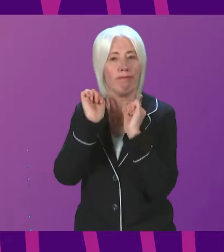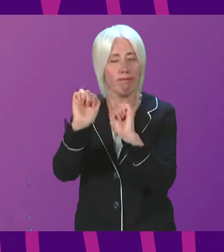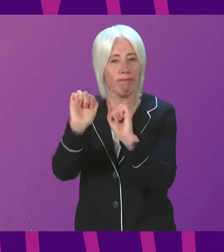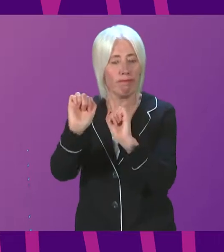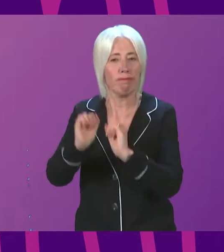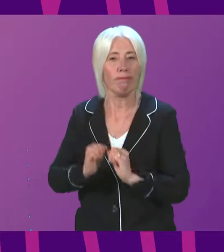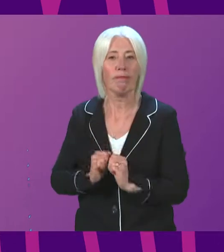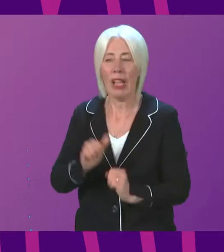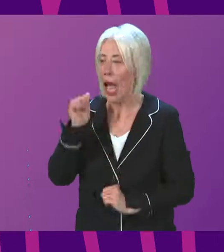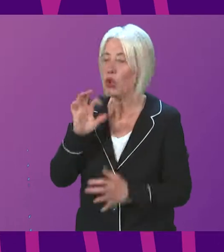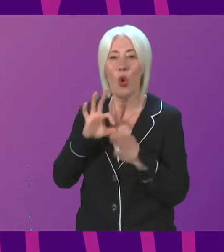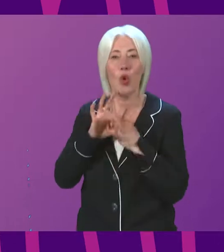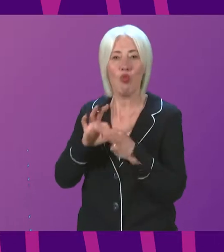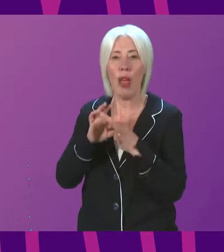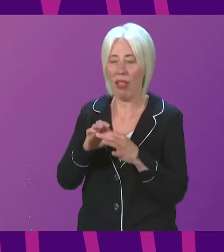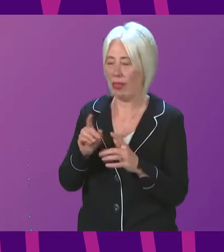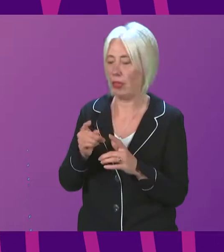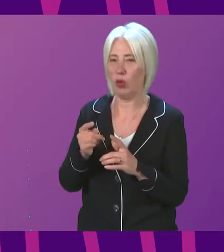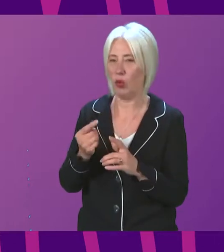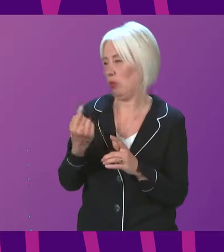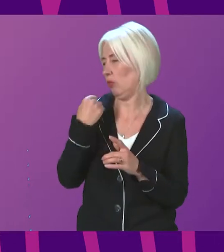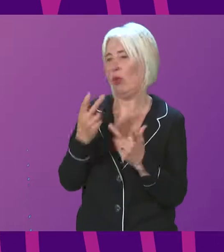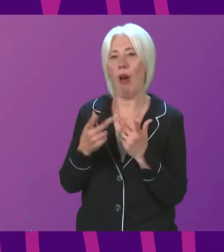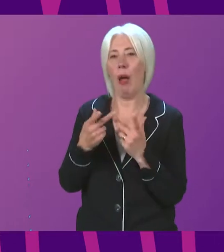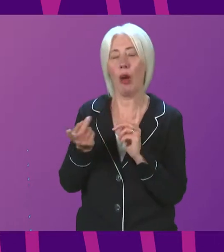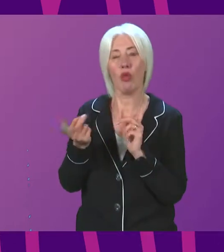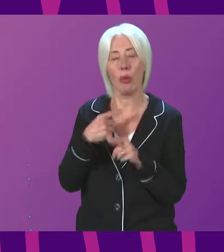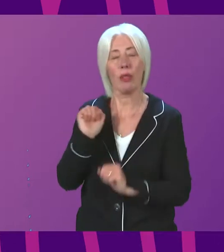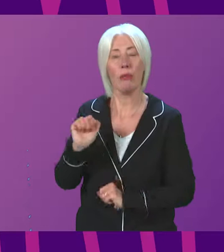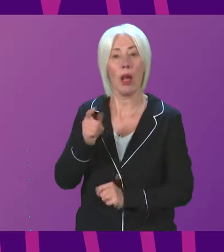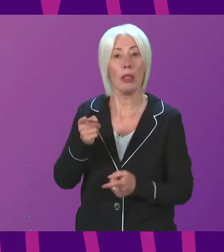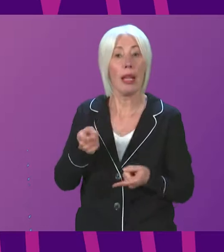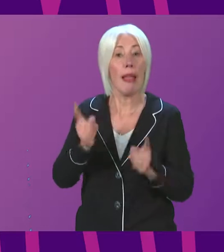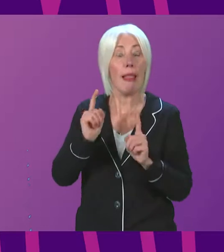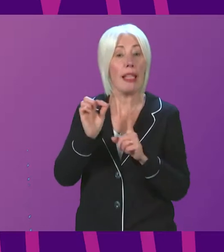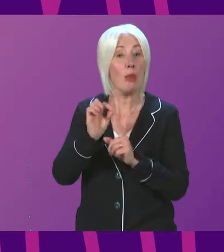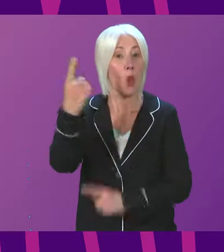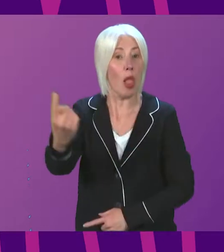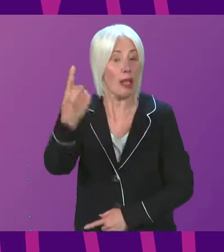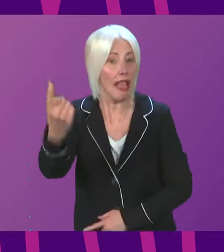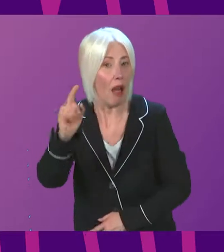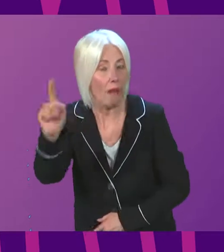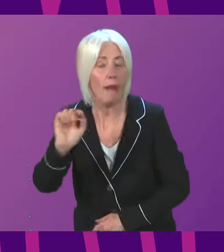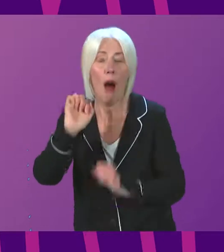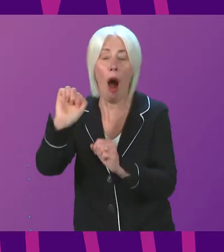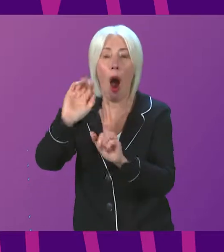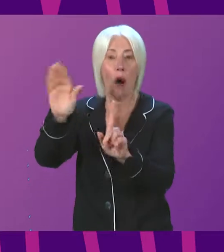this is relevant to the response I gave to Jackie Bailey, that Lady Poole is constructing an approach whereby she